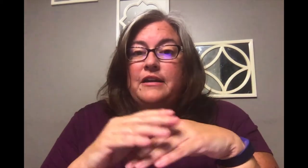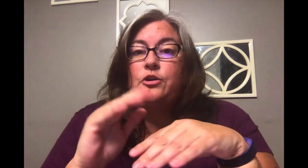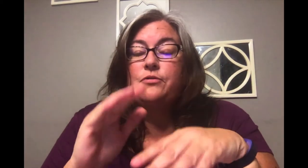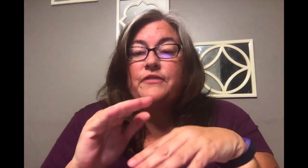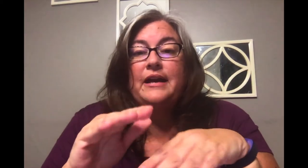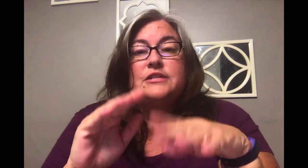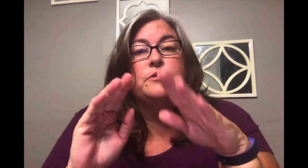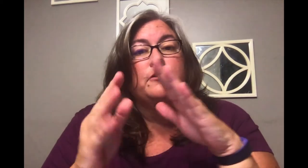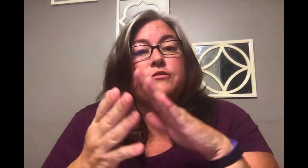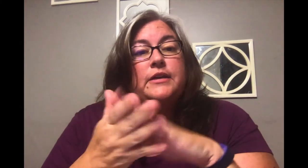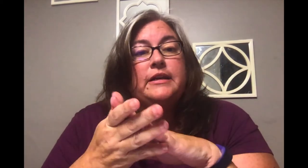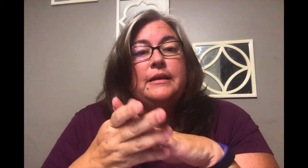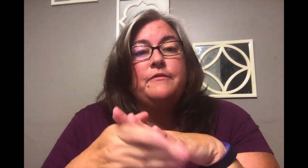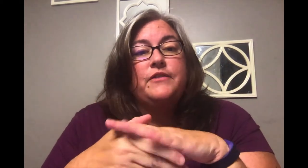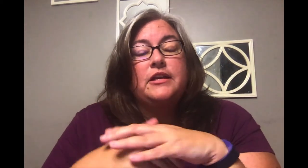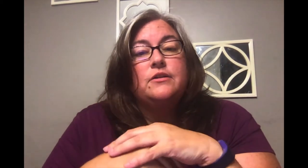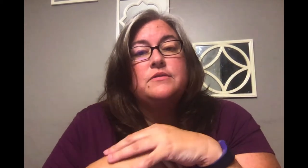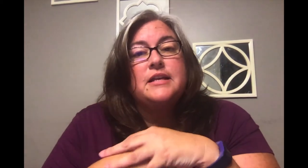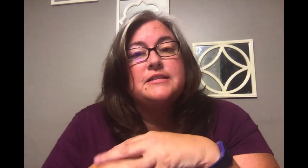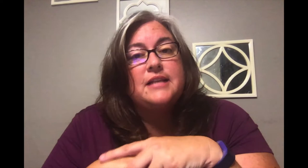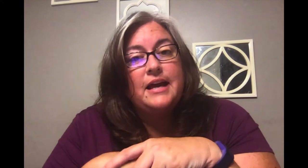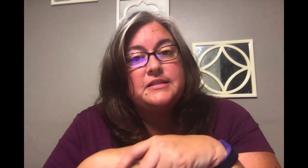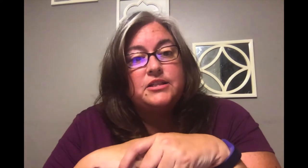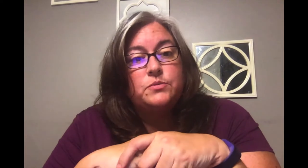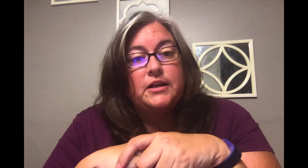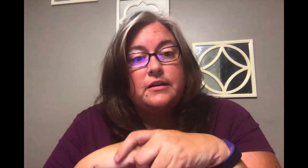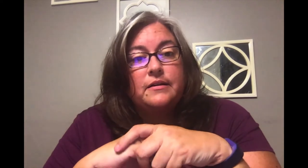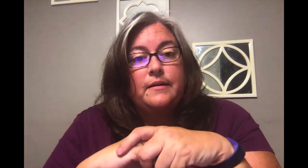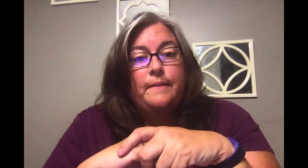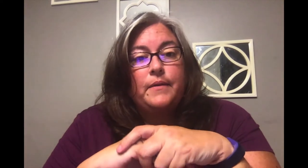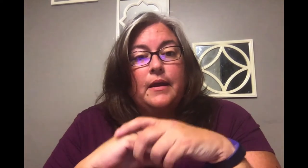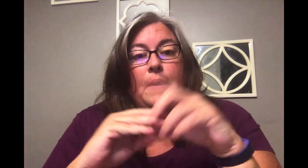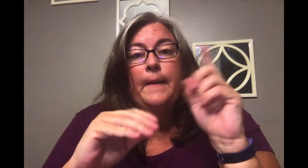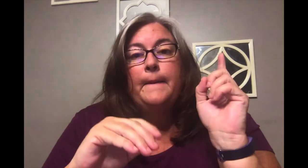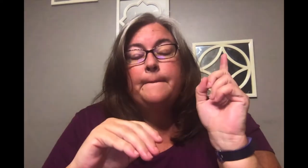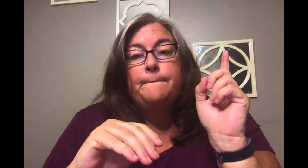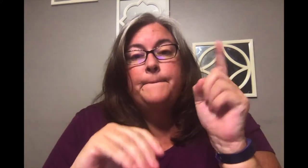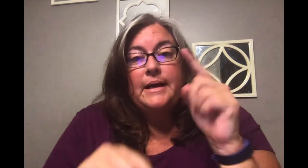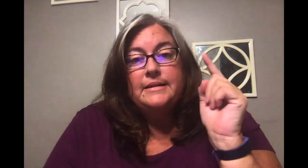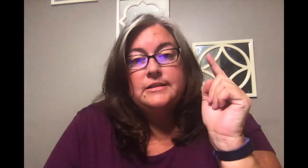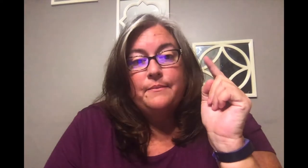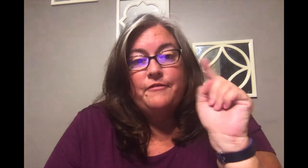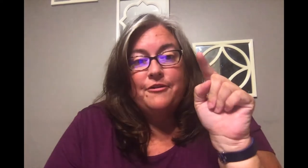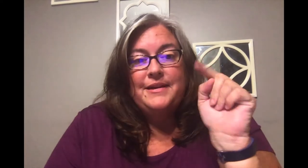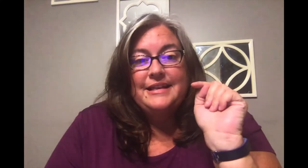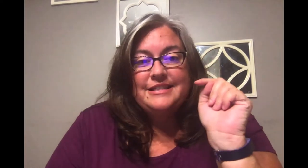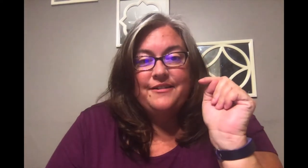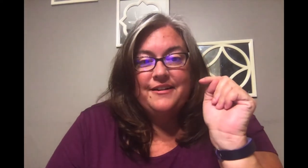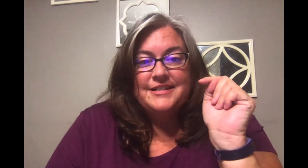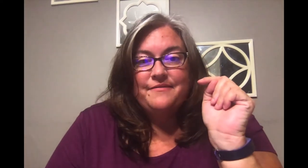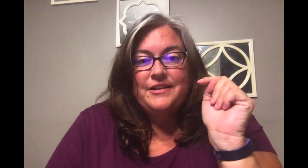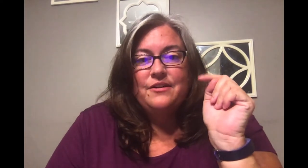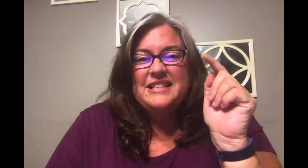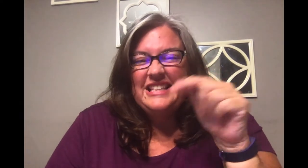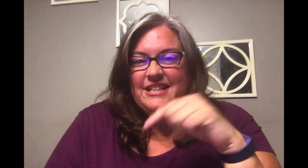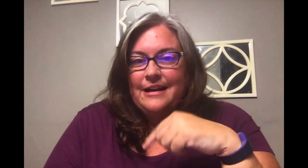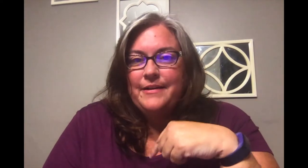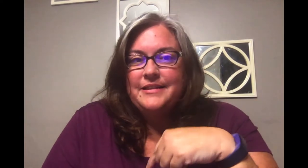who provide us with our curriculum videos and slides each week but before we get to our awesome videos let's talk about this